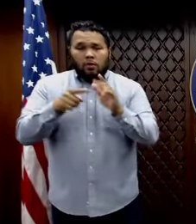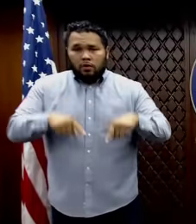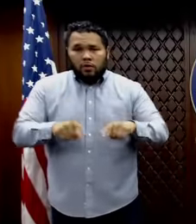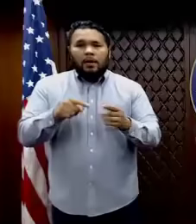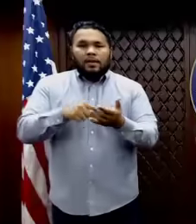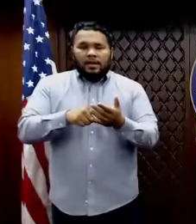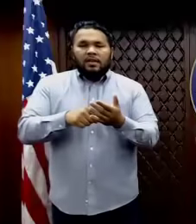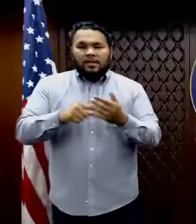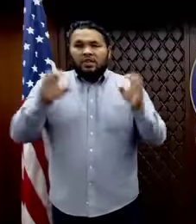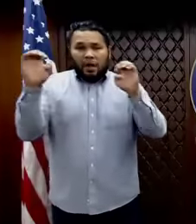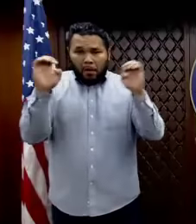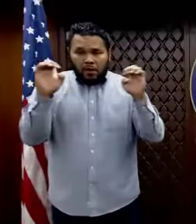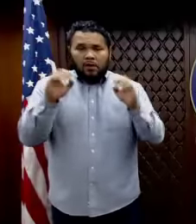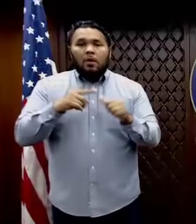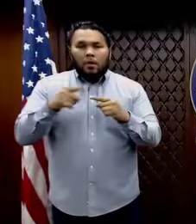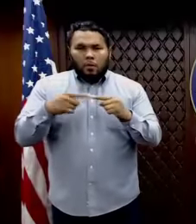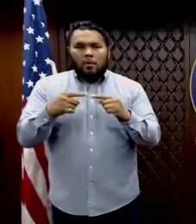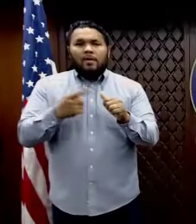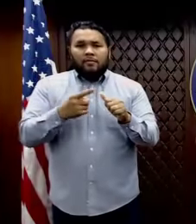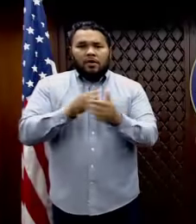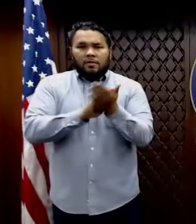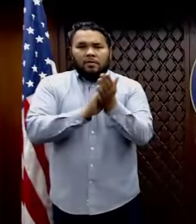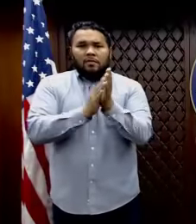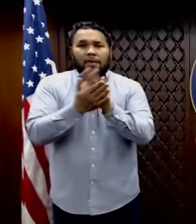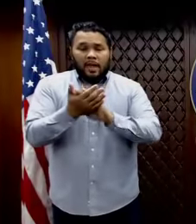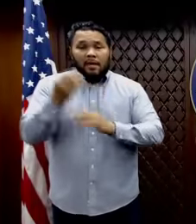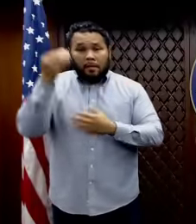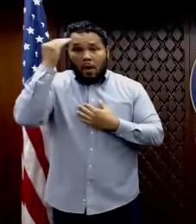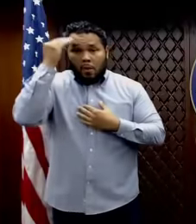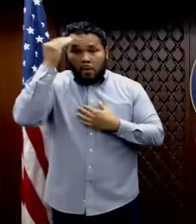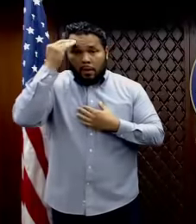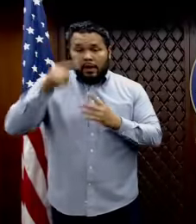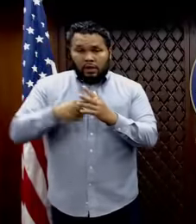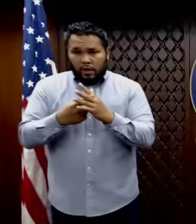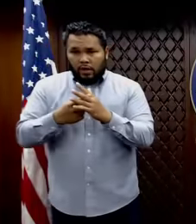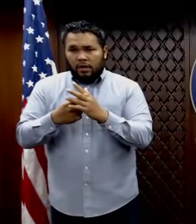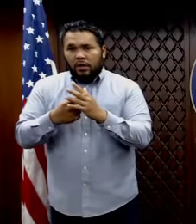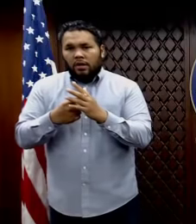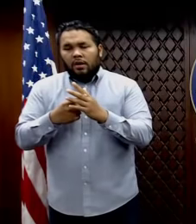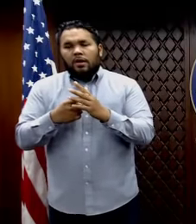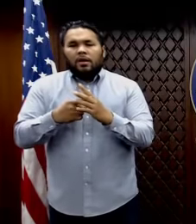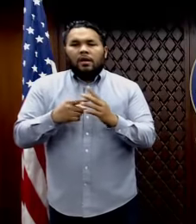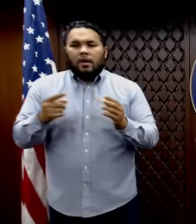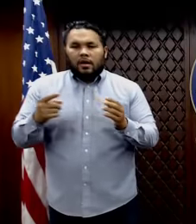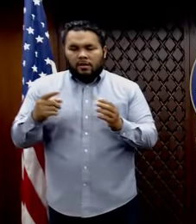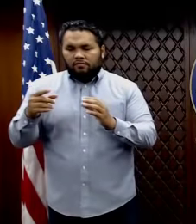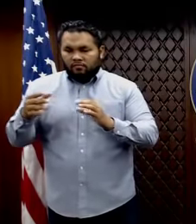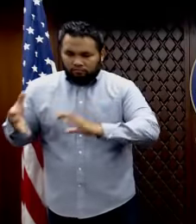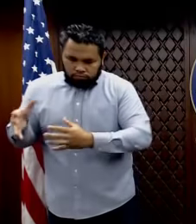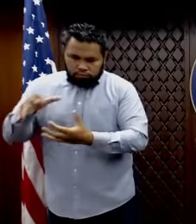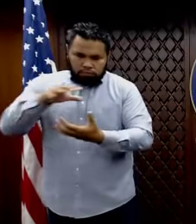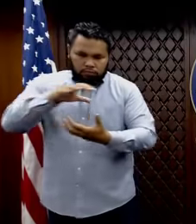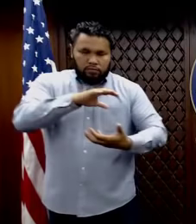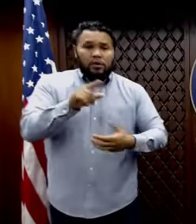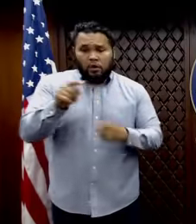became aware of COVID-19 and its start and march across the globe, you immediately and your